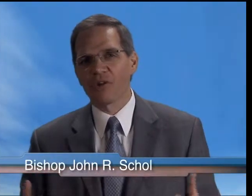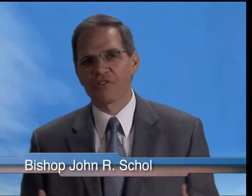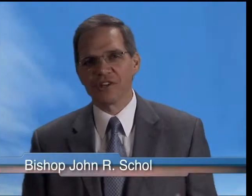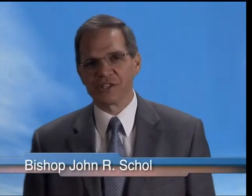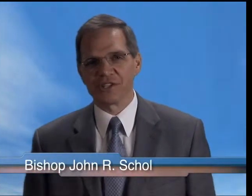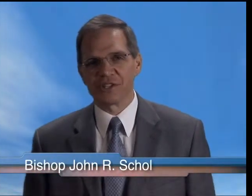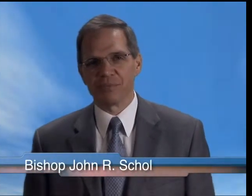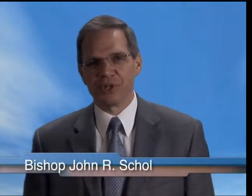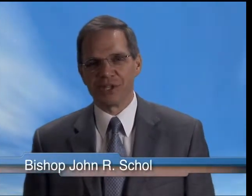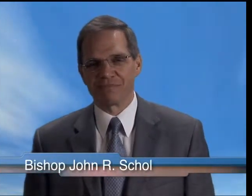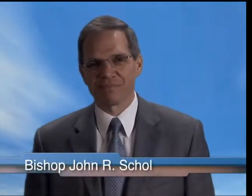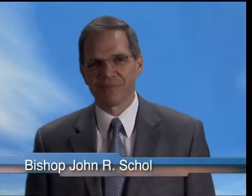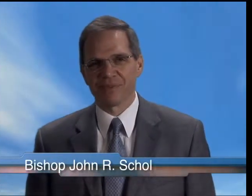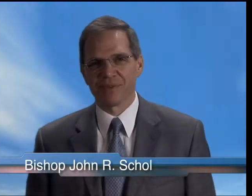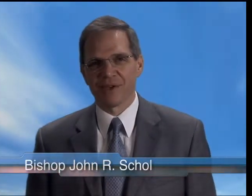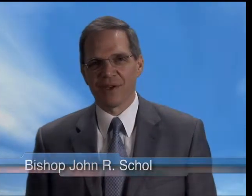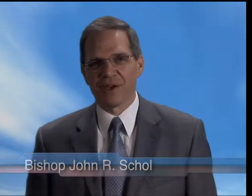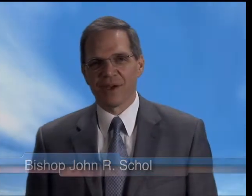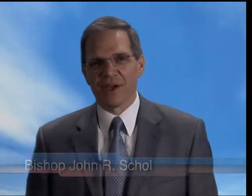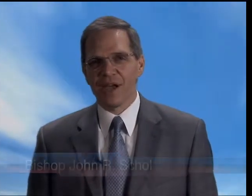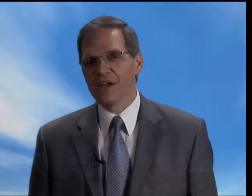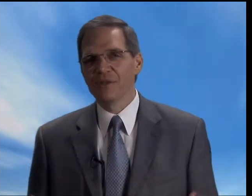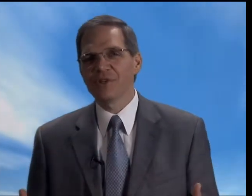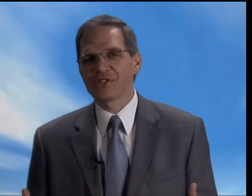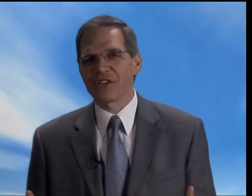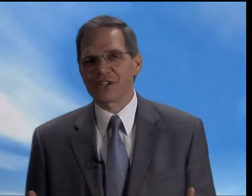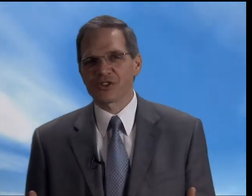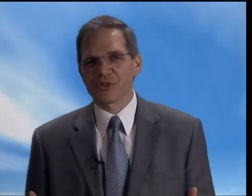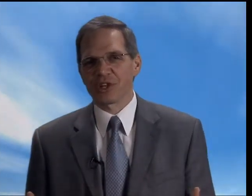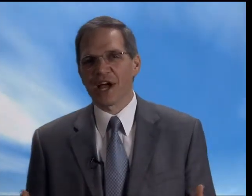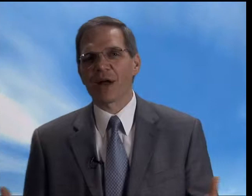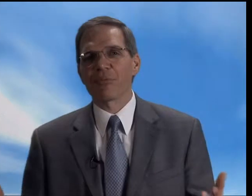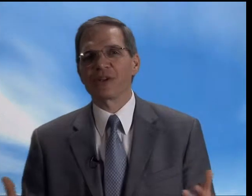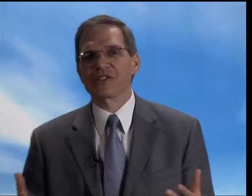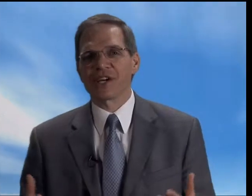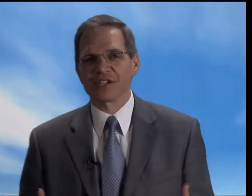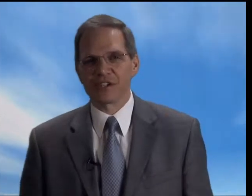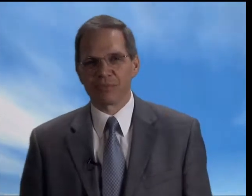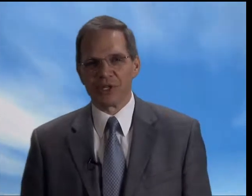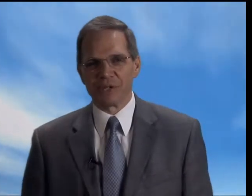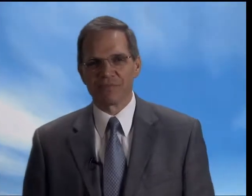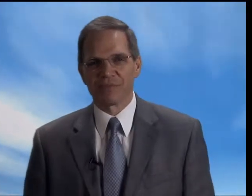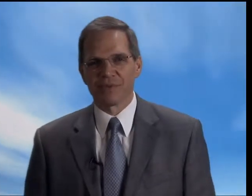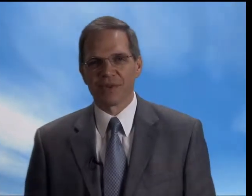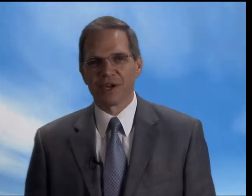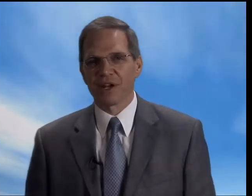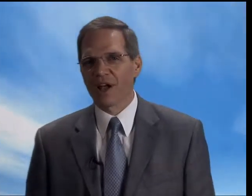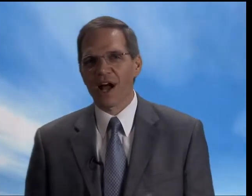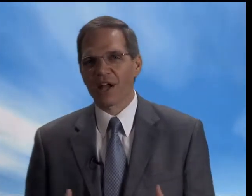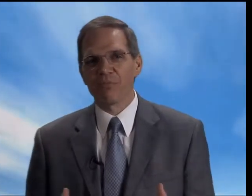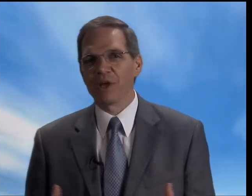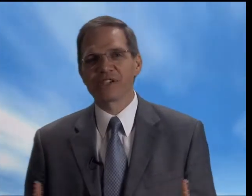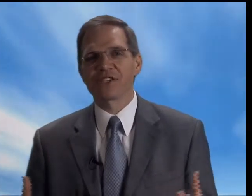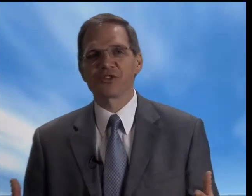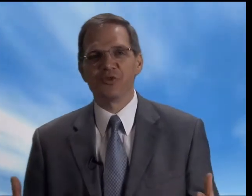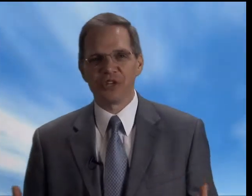things into being. And in the midst of that story, God brings us into being, and God makes us unique.